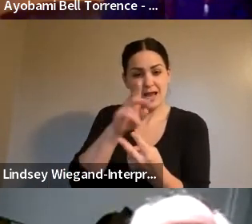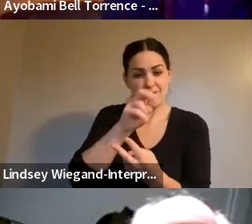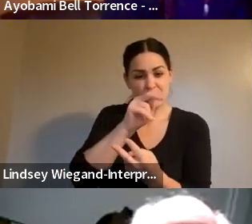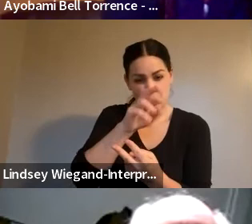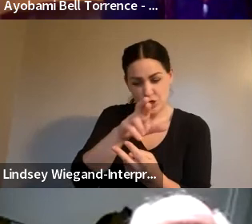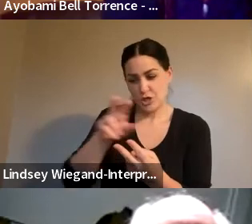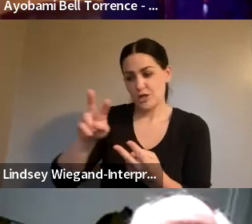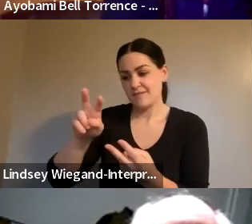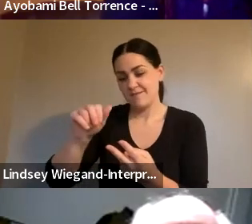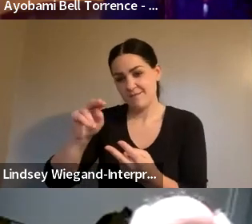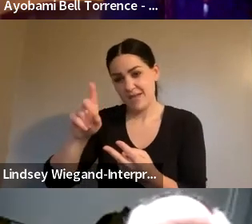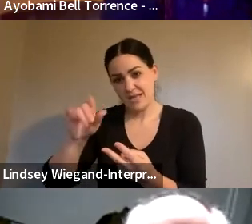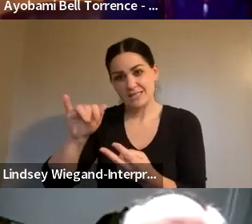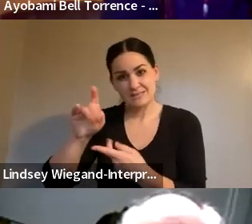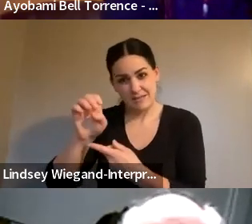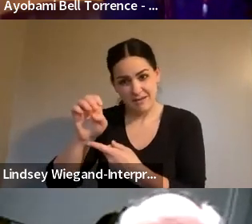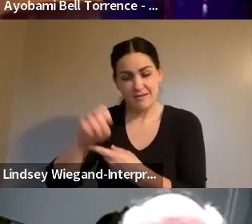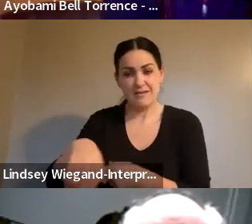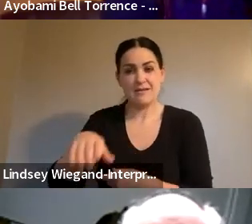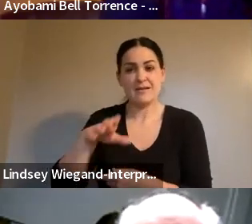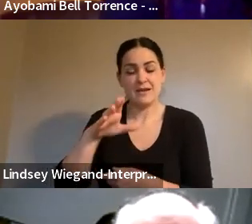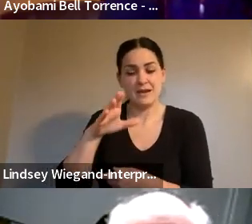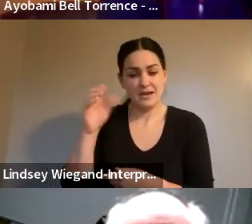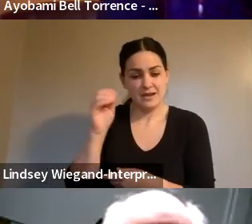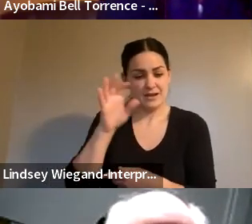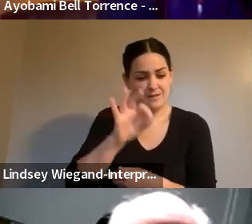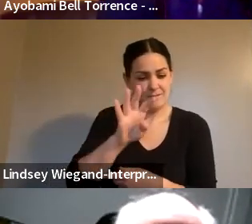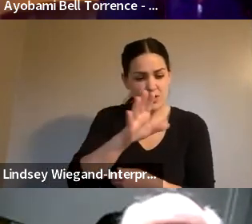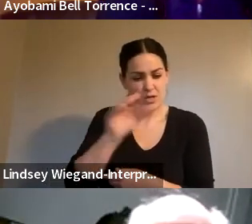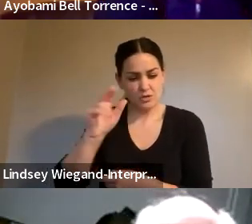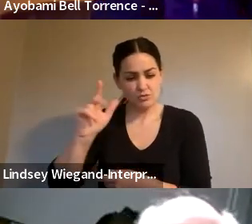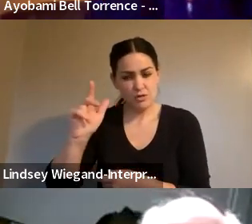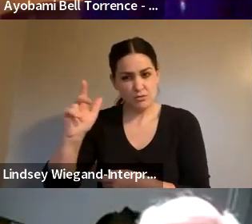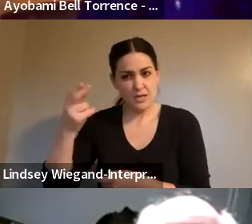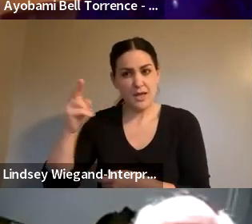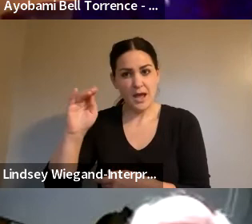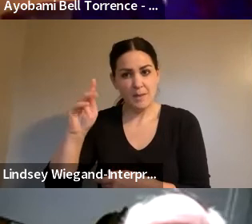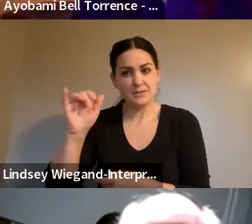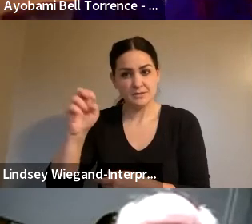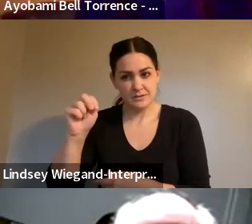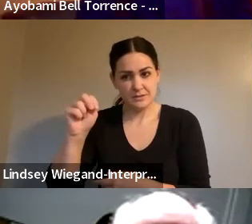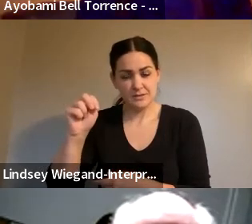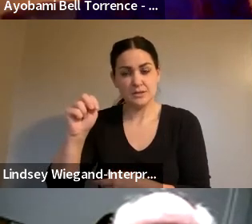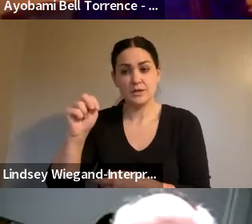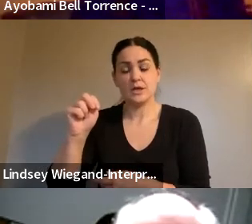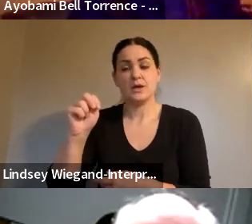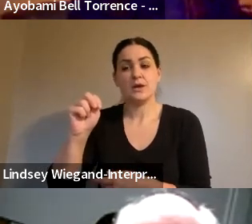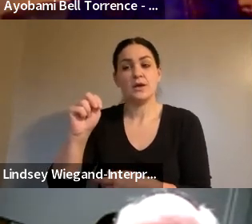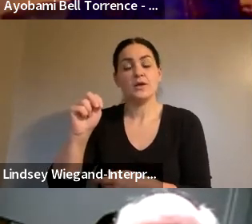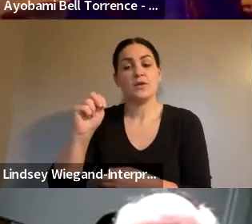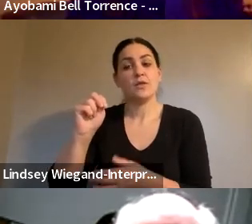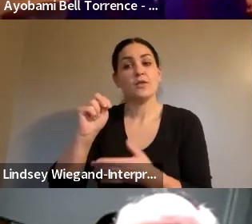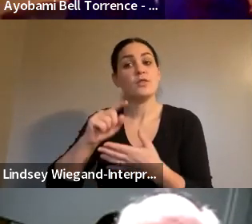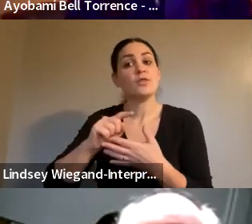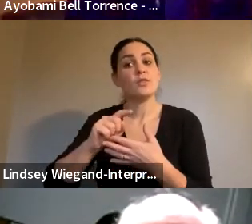Dyke, and the 19, four and 23 Hamilton. So those operate regularly